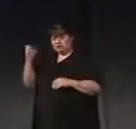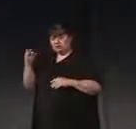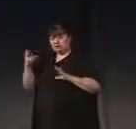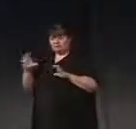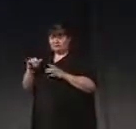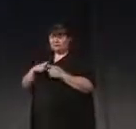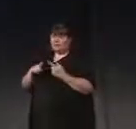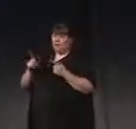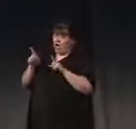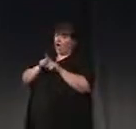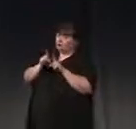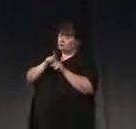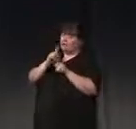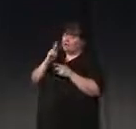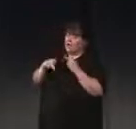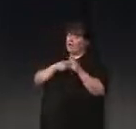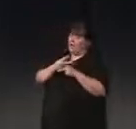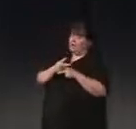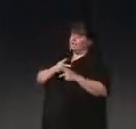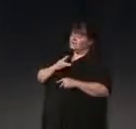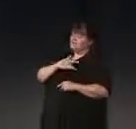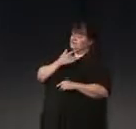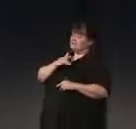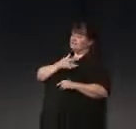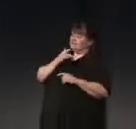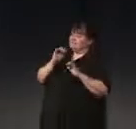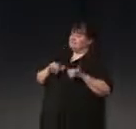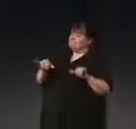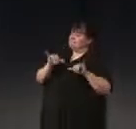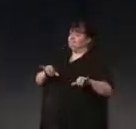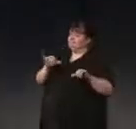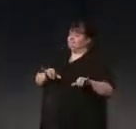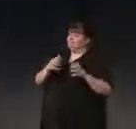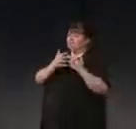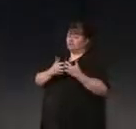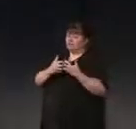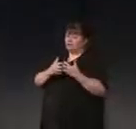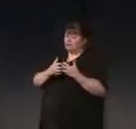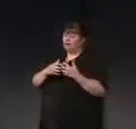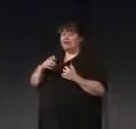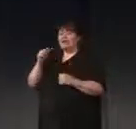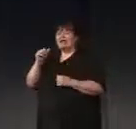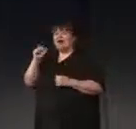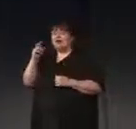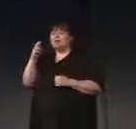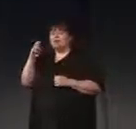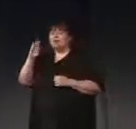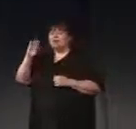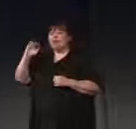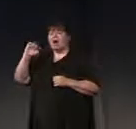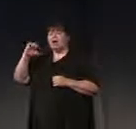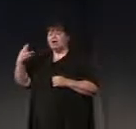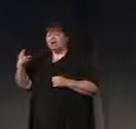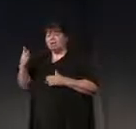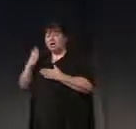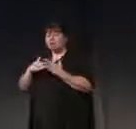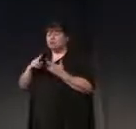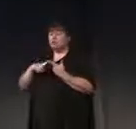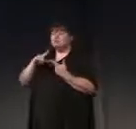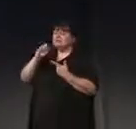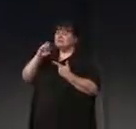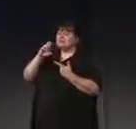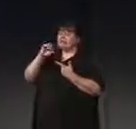also be a kind of sensitizing machine. So like an Auerbach piece or a Saraceno installation